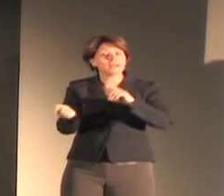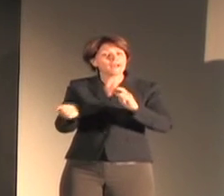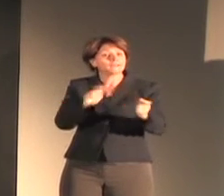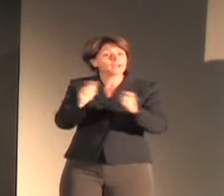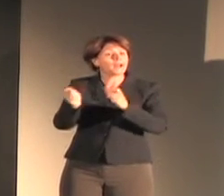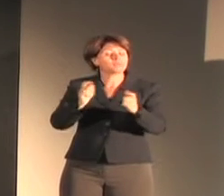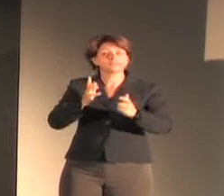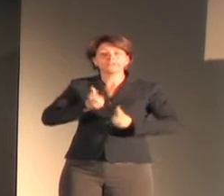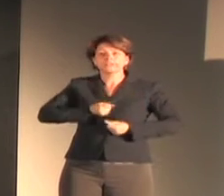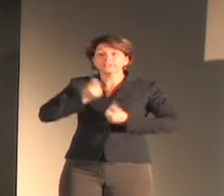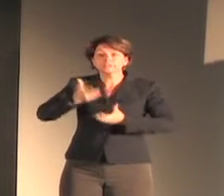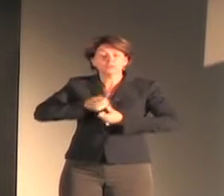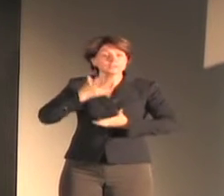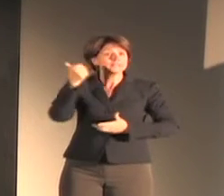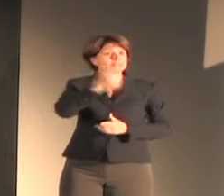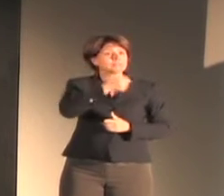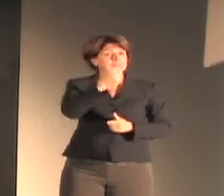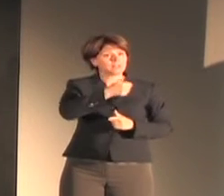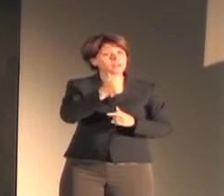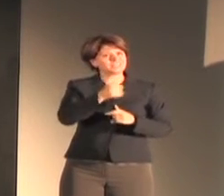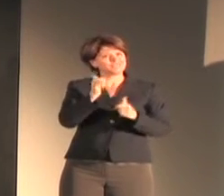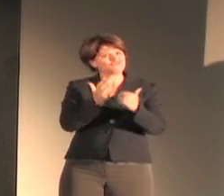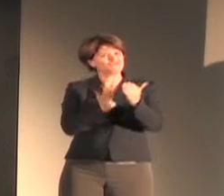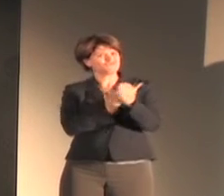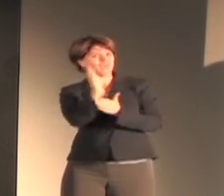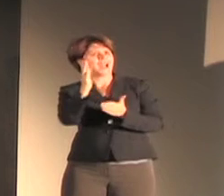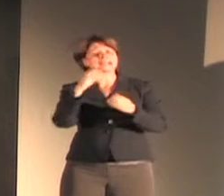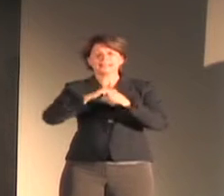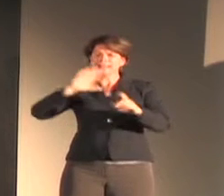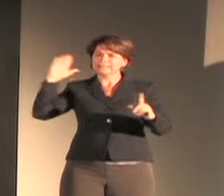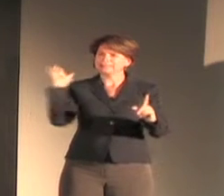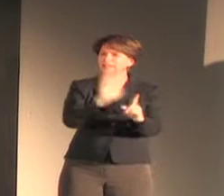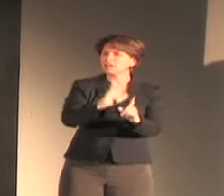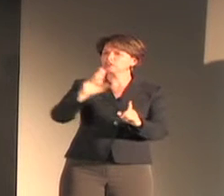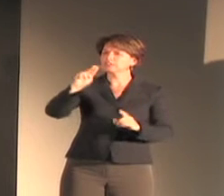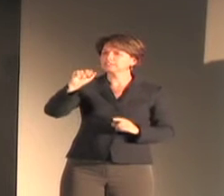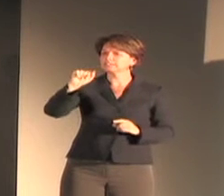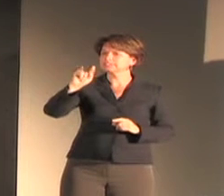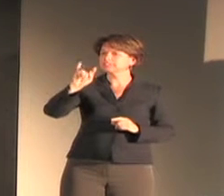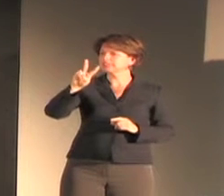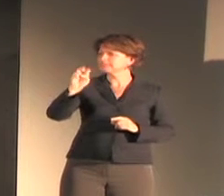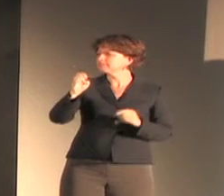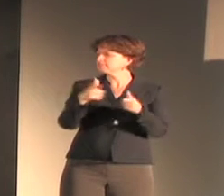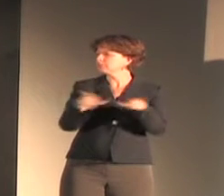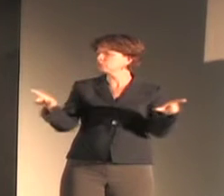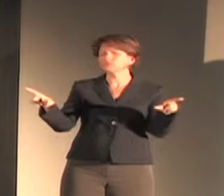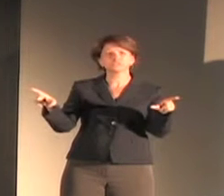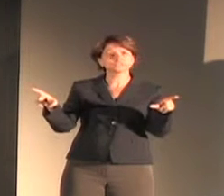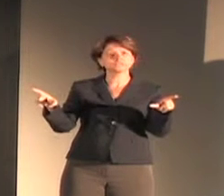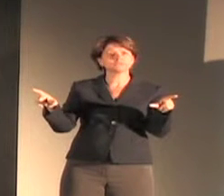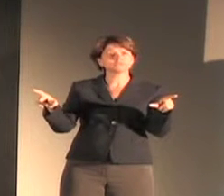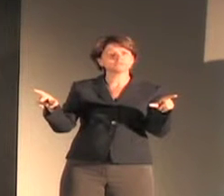in a native language. human beings and the rights of communities of speakers